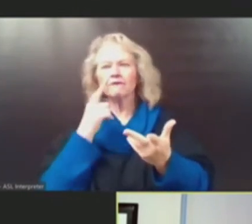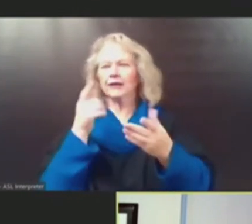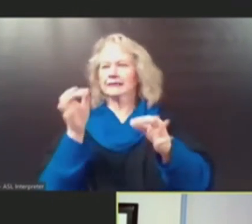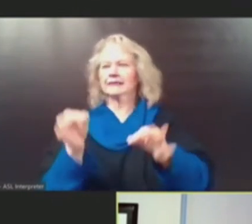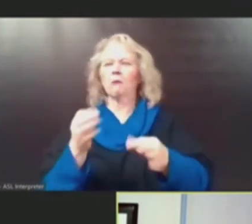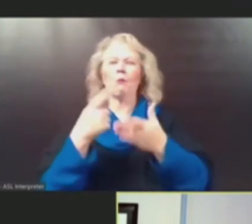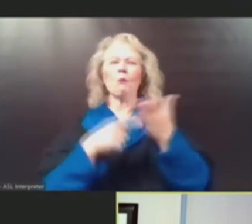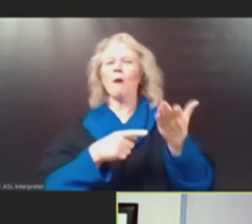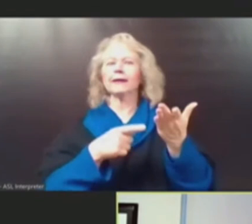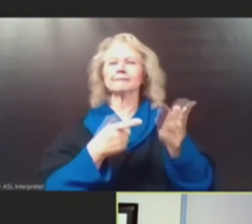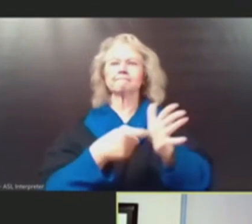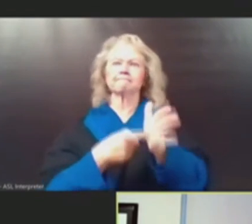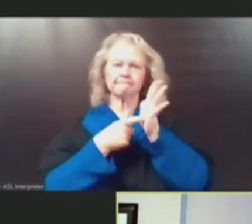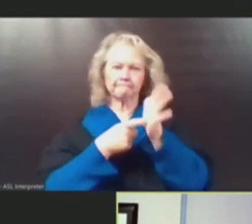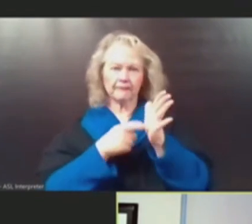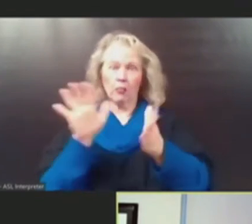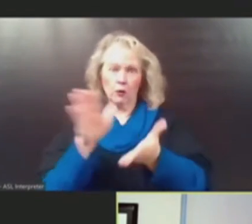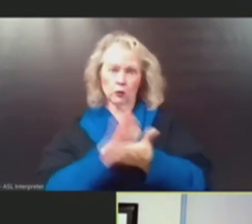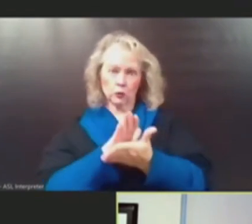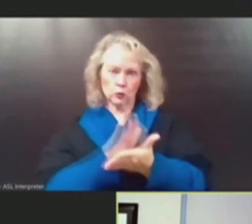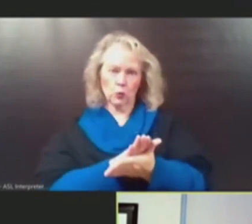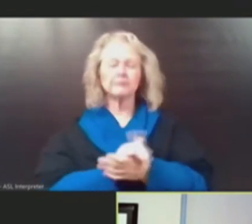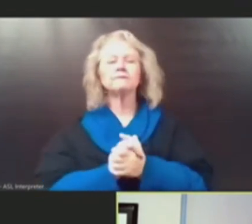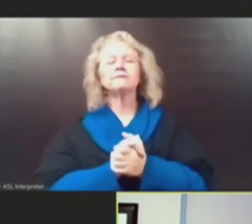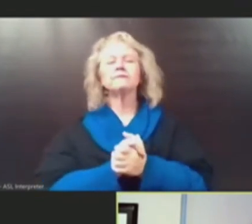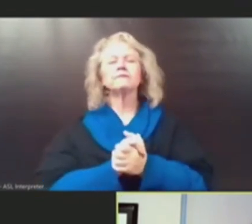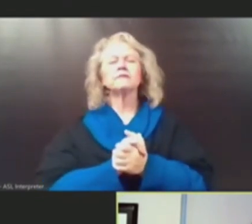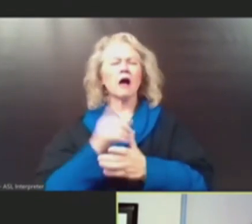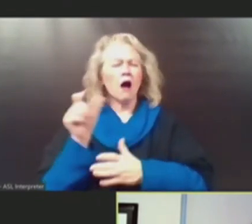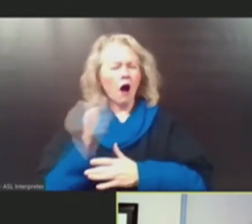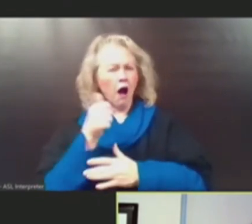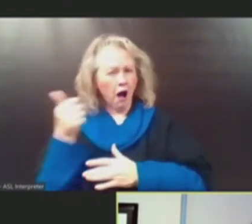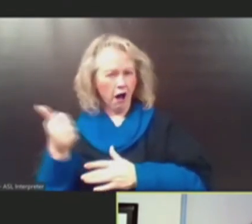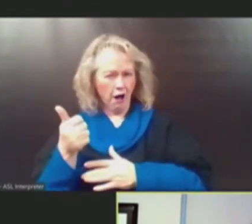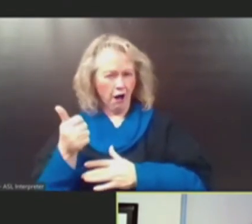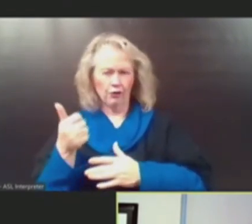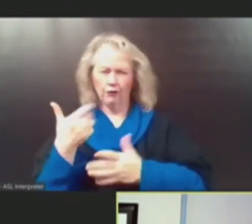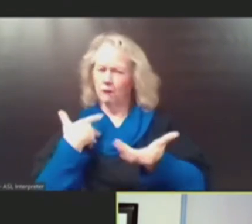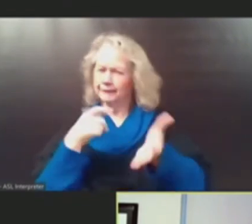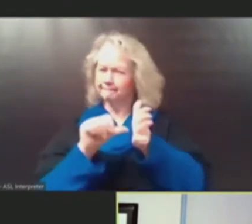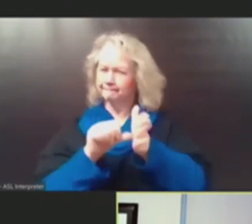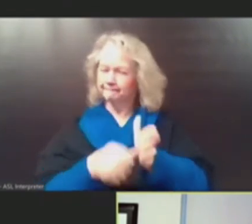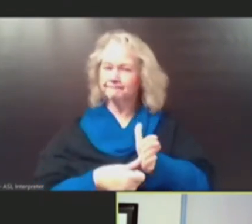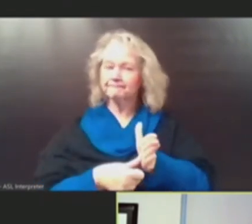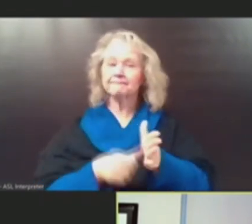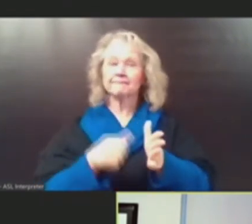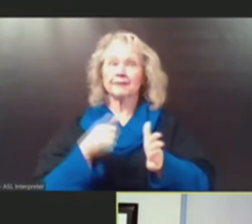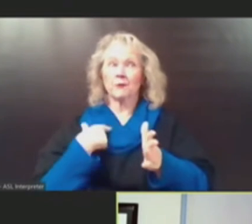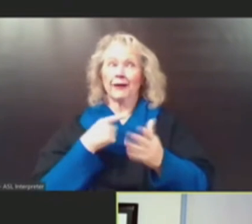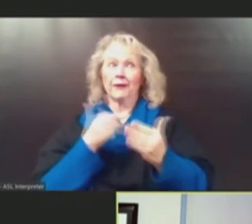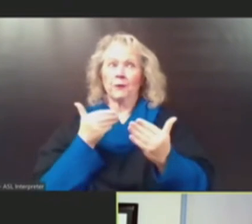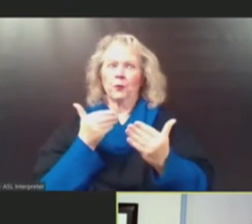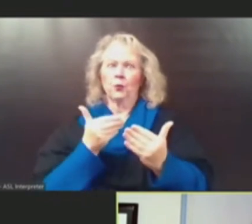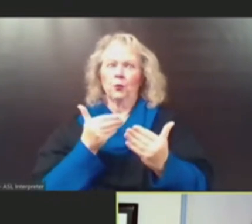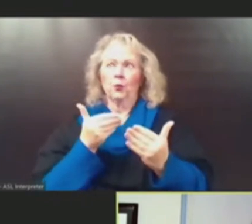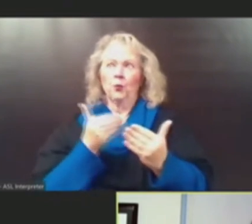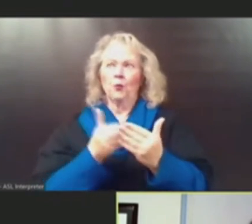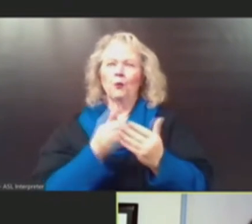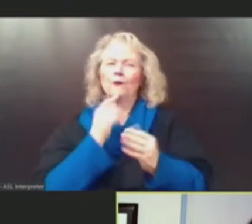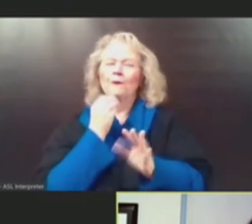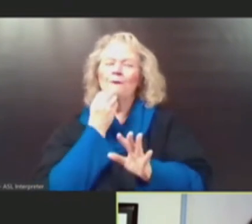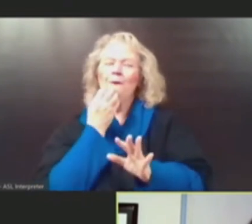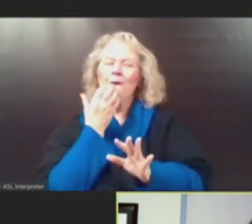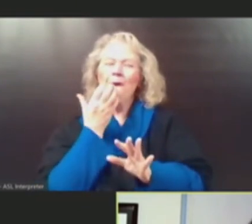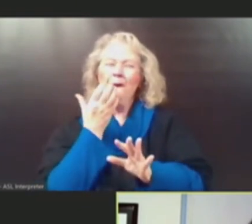their schools. The other point I'd like to make is that the closer and closer we get to warmer weather, to the longer days,